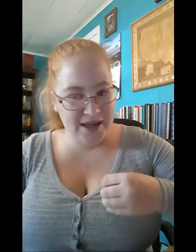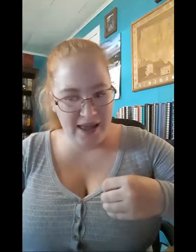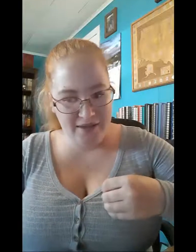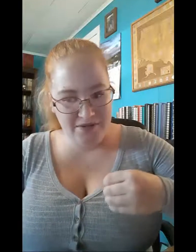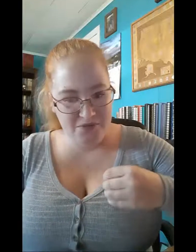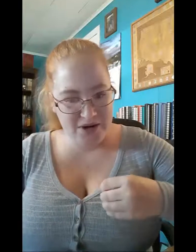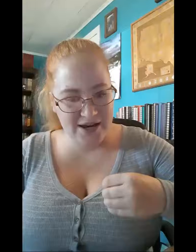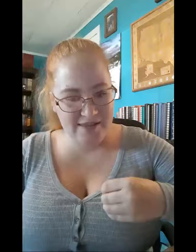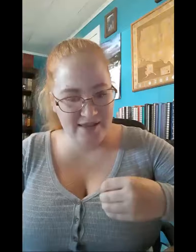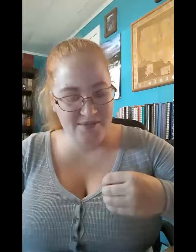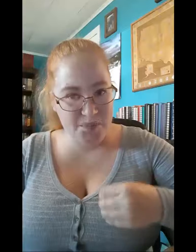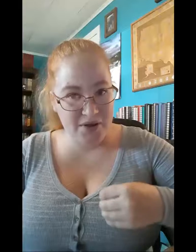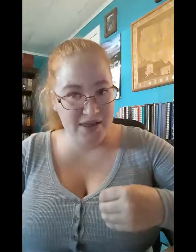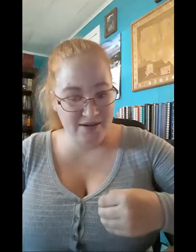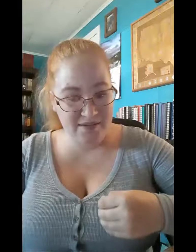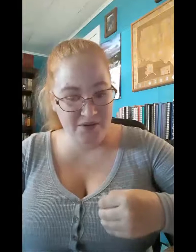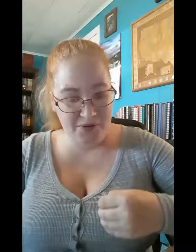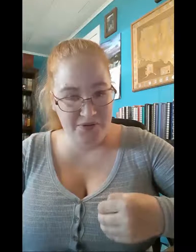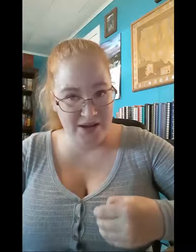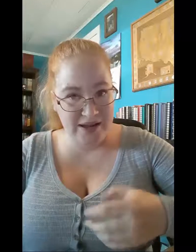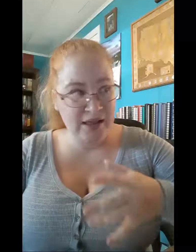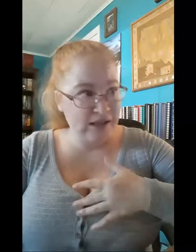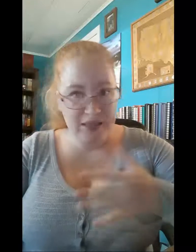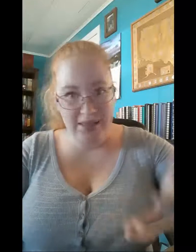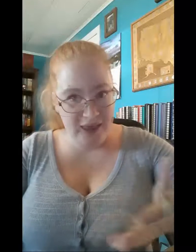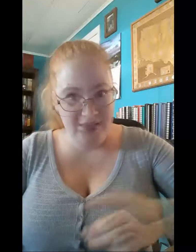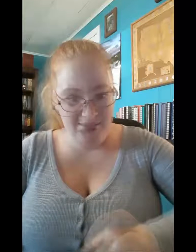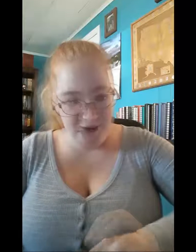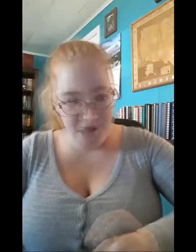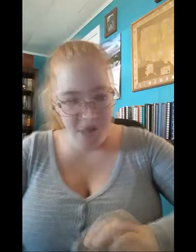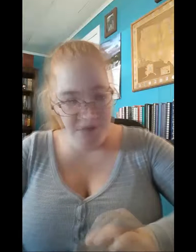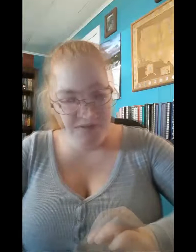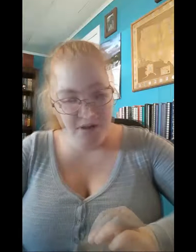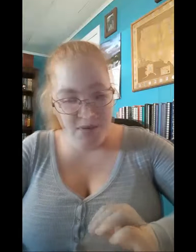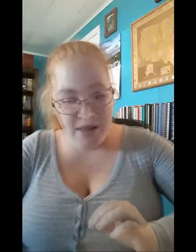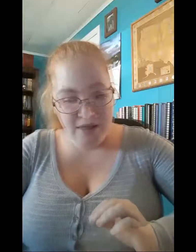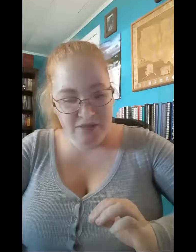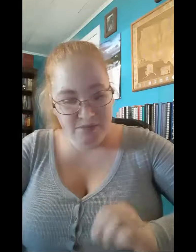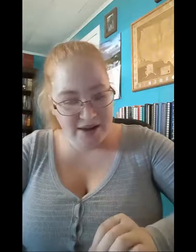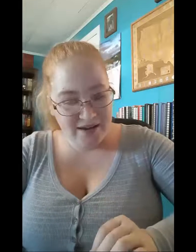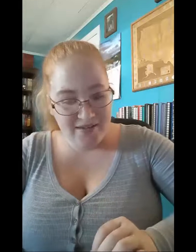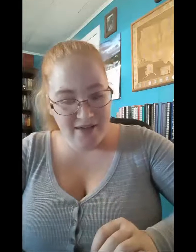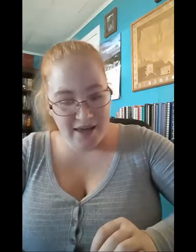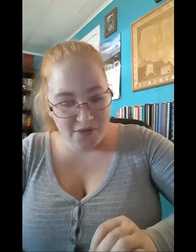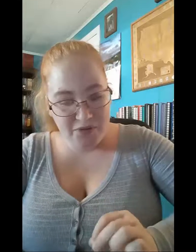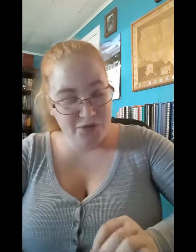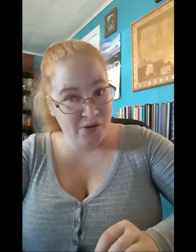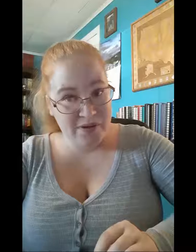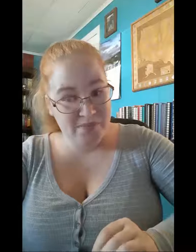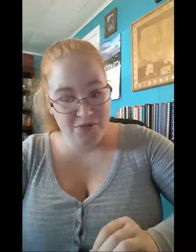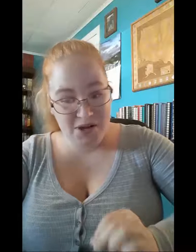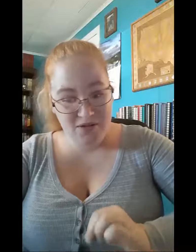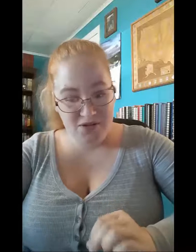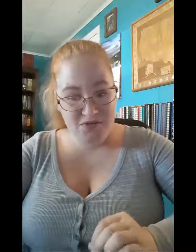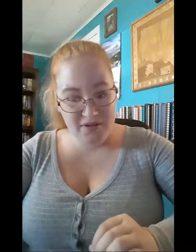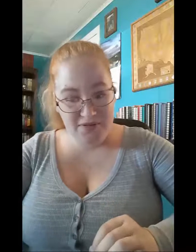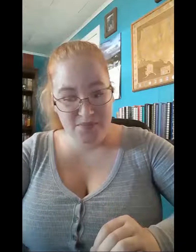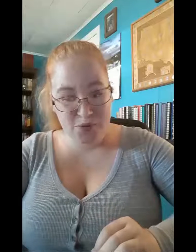has you reading this book in a single sitting, like I did. Also, the writing style was flowing between two different point